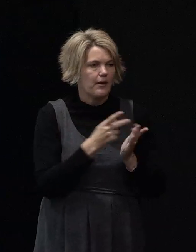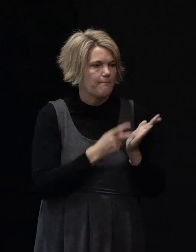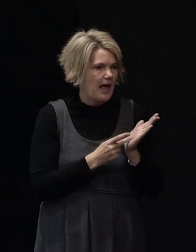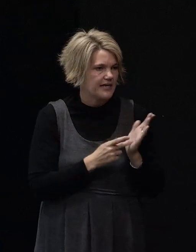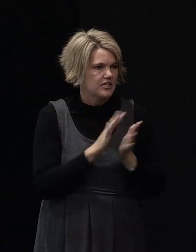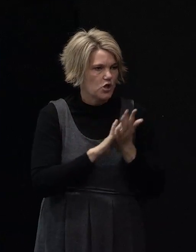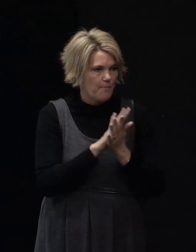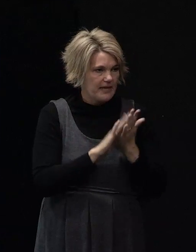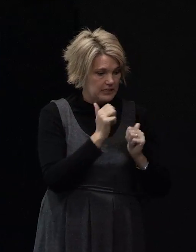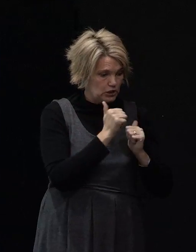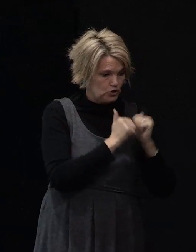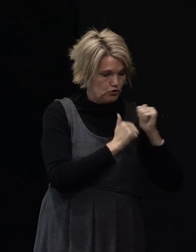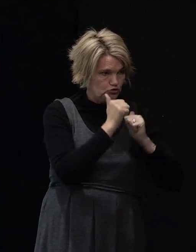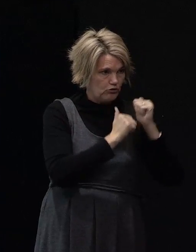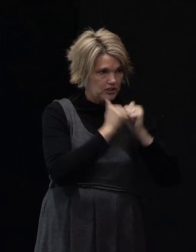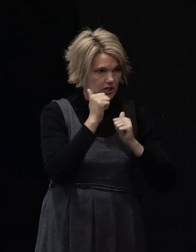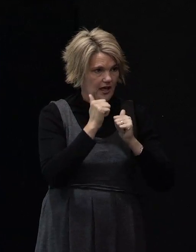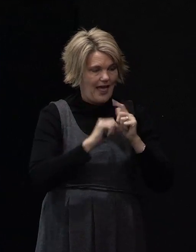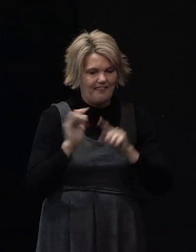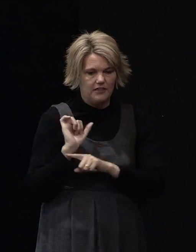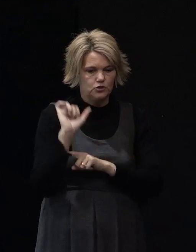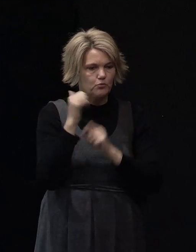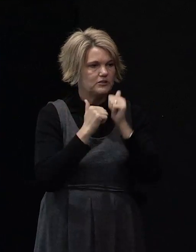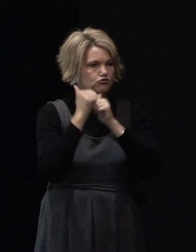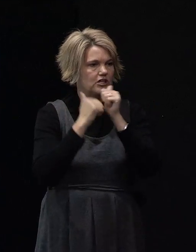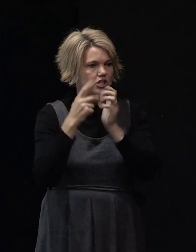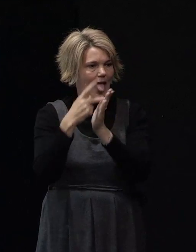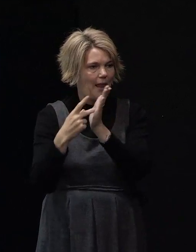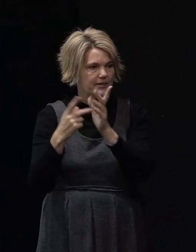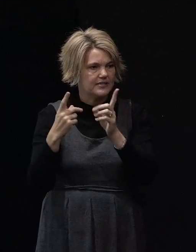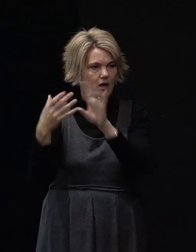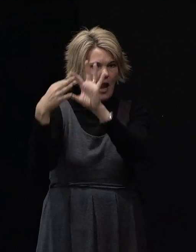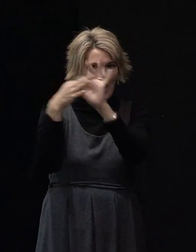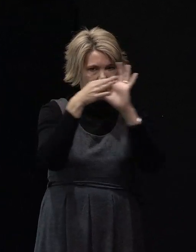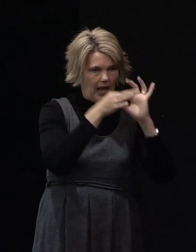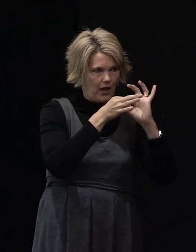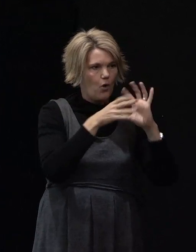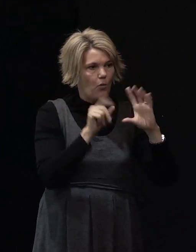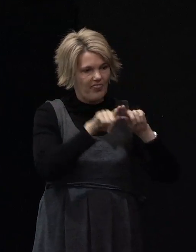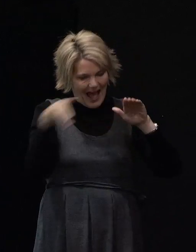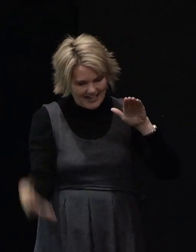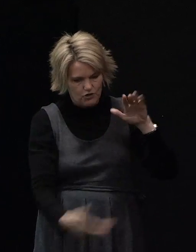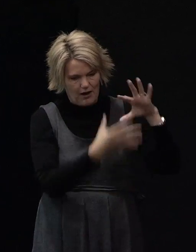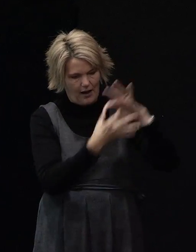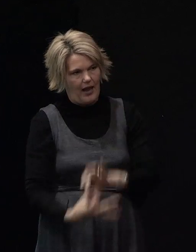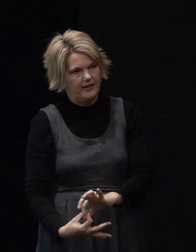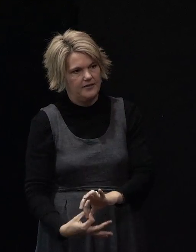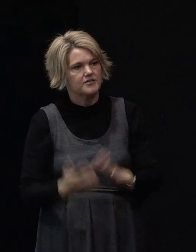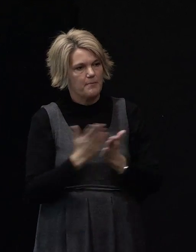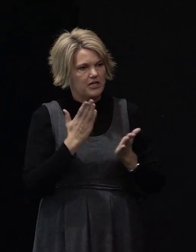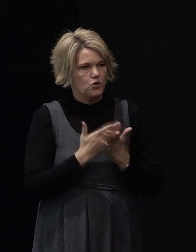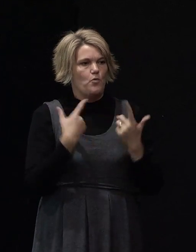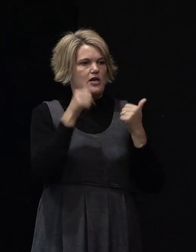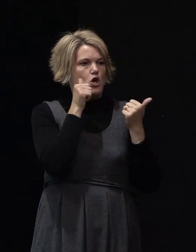able to marry the structural and the superstructure elements with what's happening below the ground to come up with a scheme to fix or